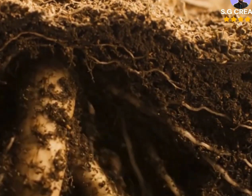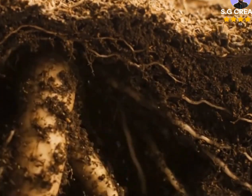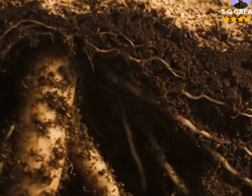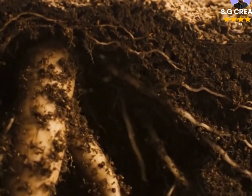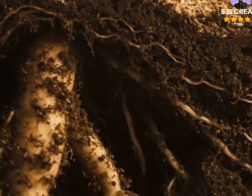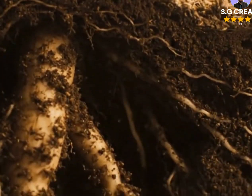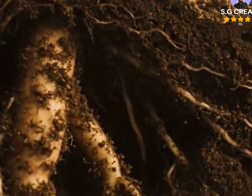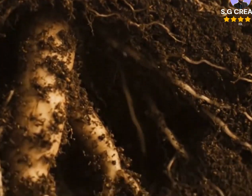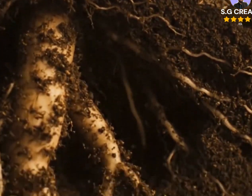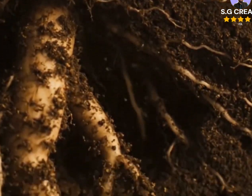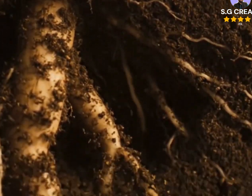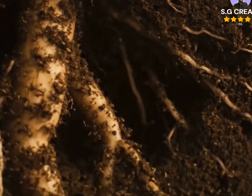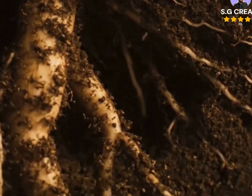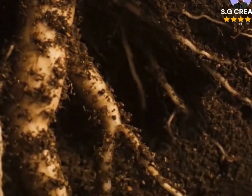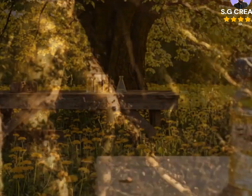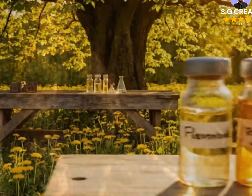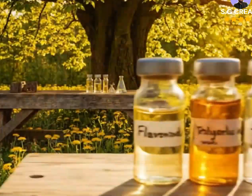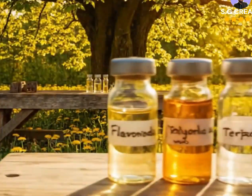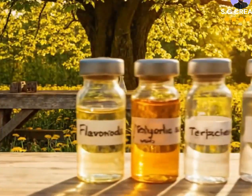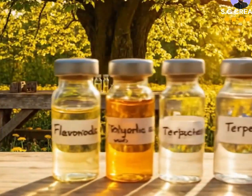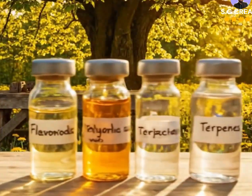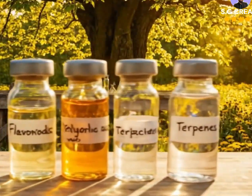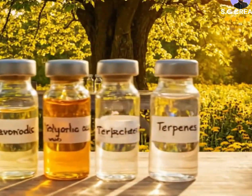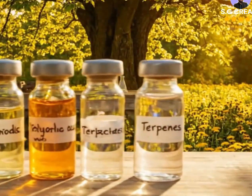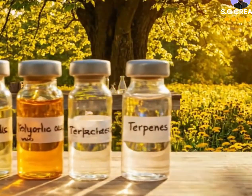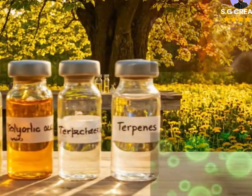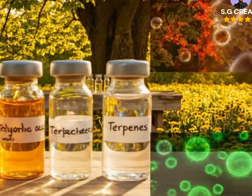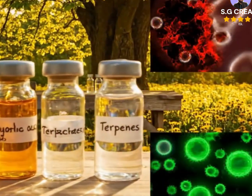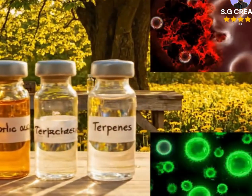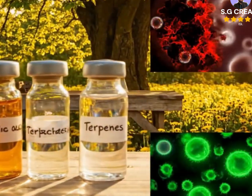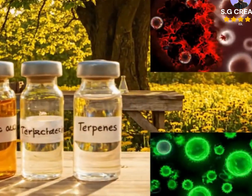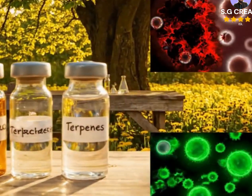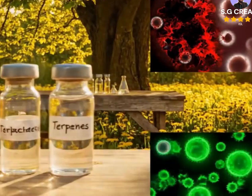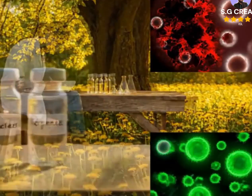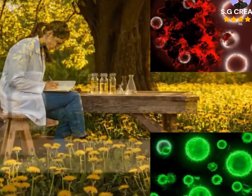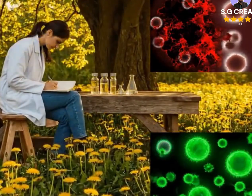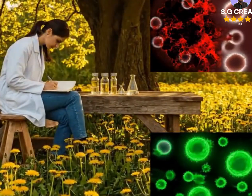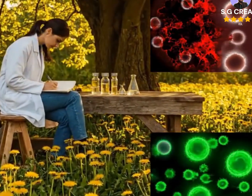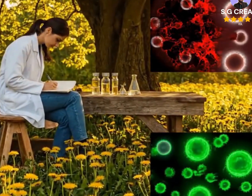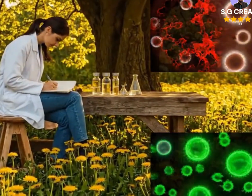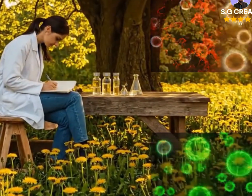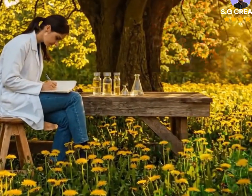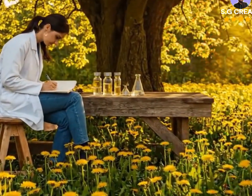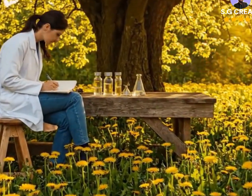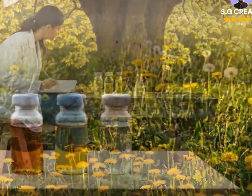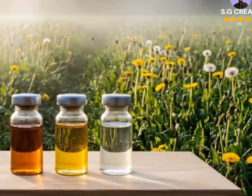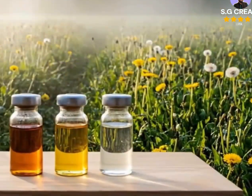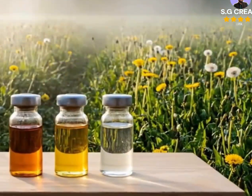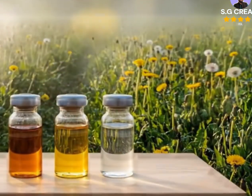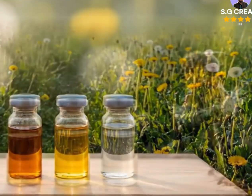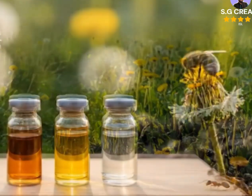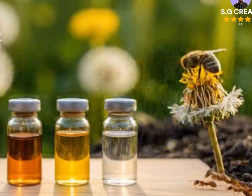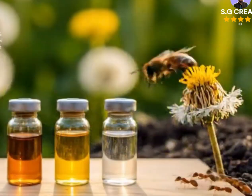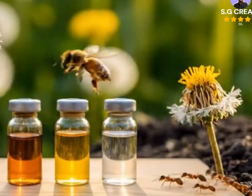trials are needed the findings show how much untapped therapeutic power may be hidden in everyday plants we often overlook